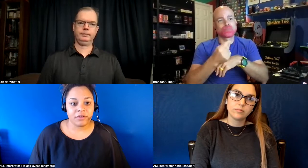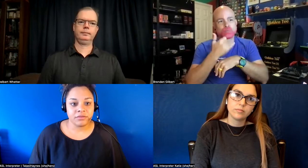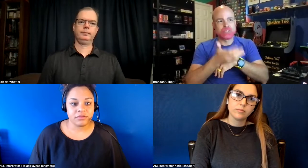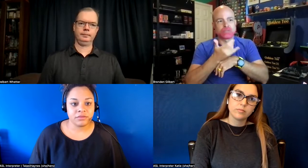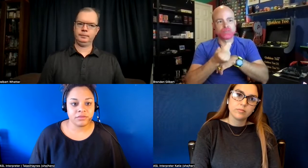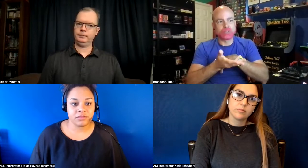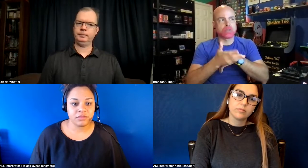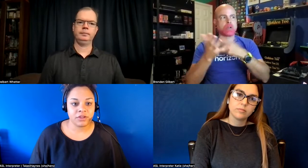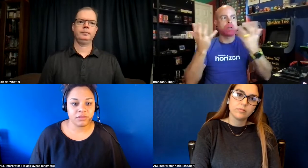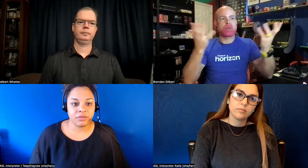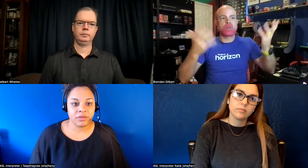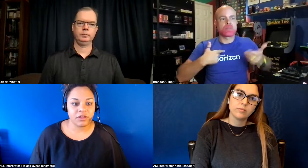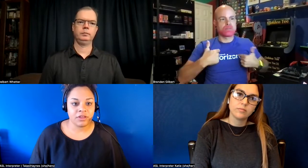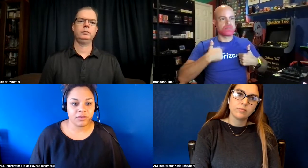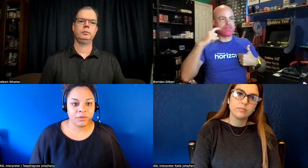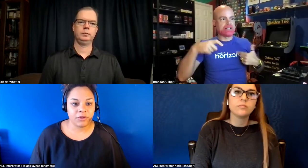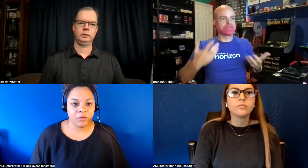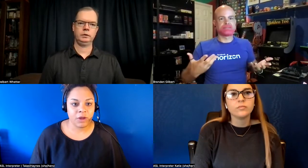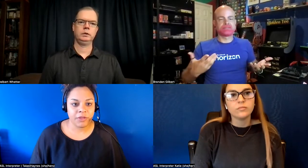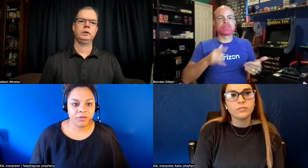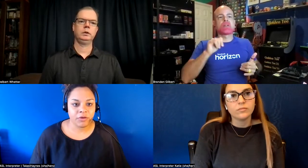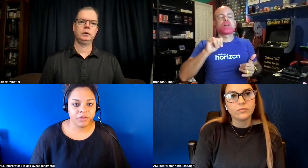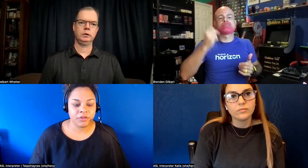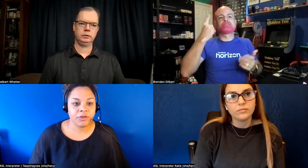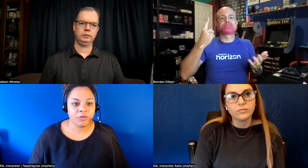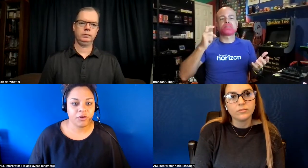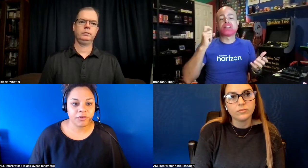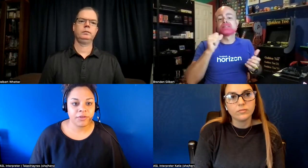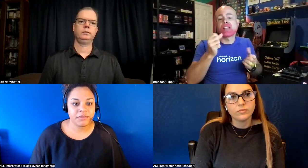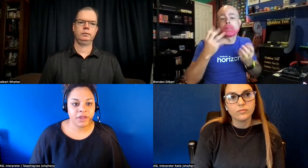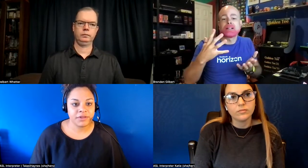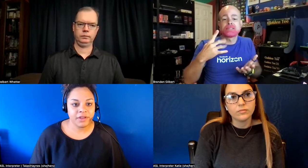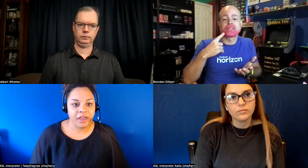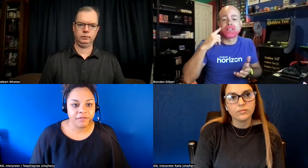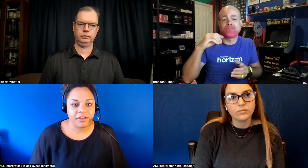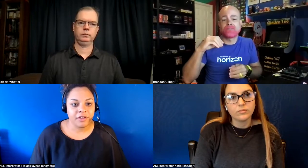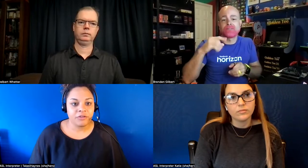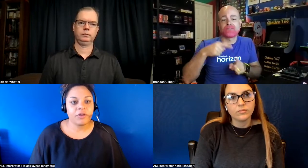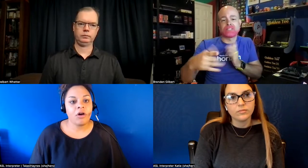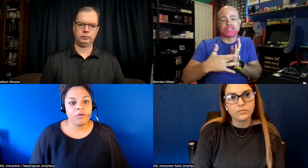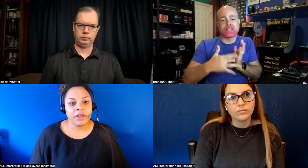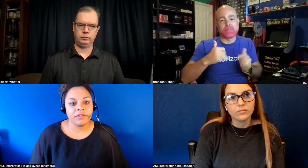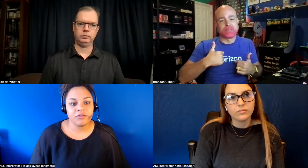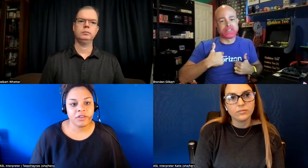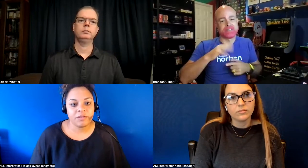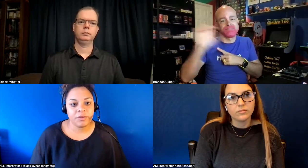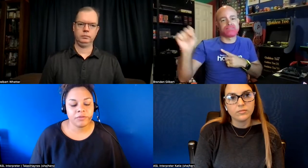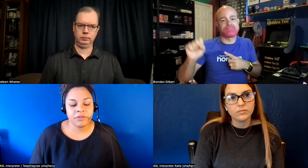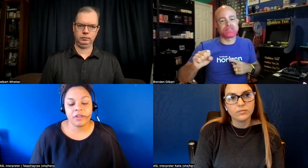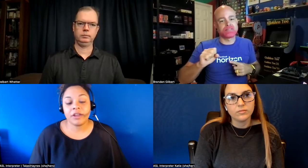you know people like oh i'm like what's wrong with they're like what's wrong with i'm like i'm deaf i'm like oh okay because there's not a lot of people a lot of